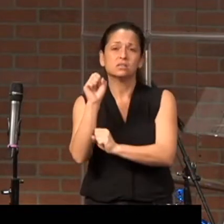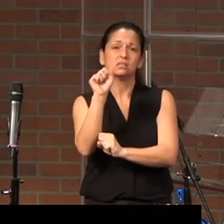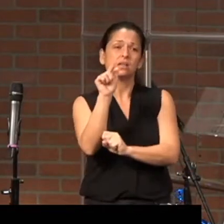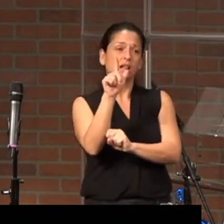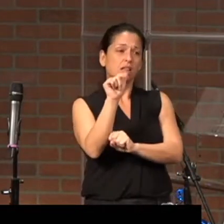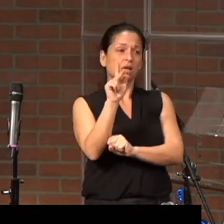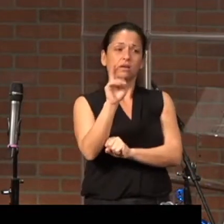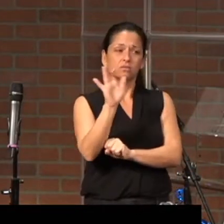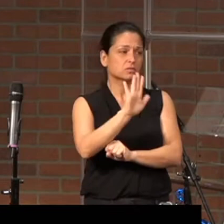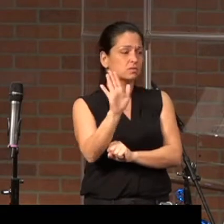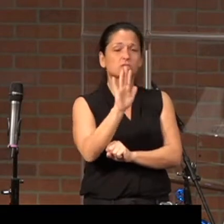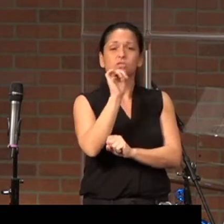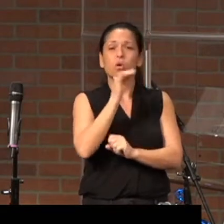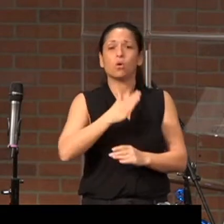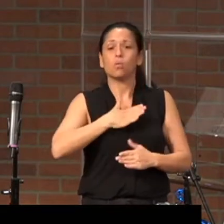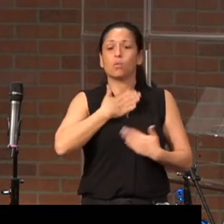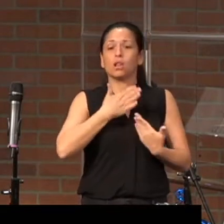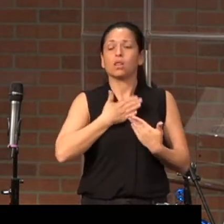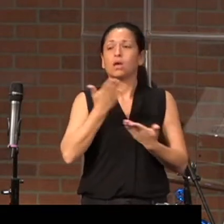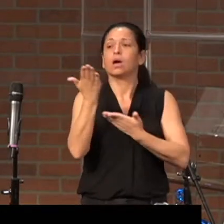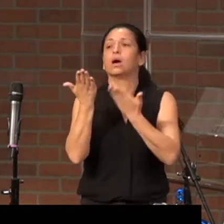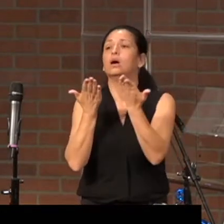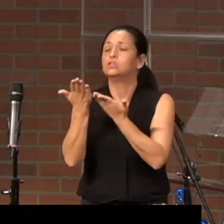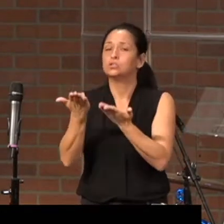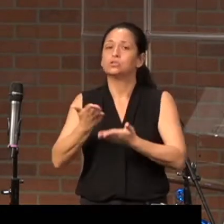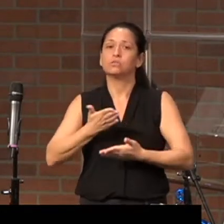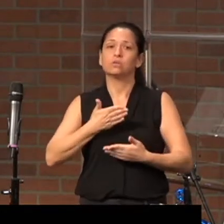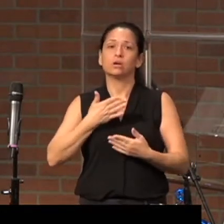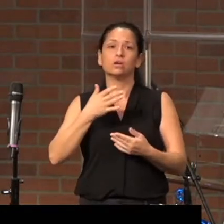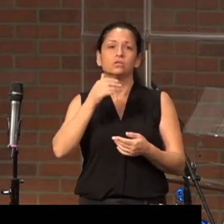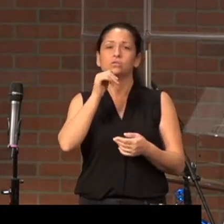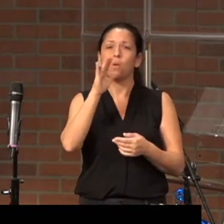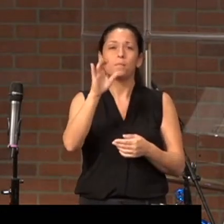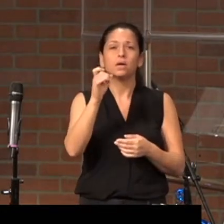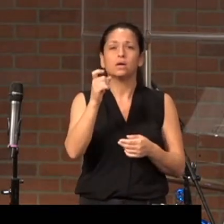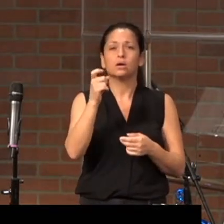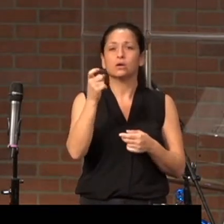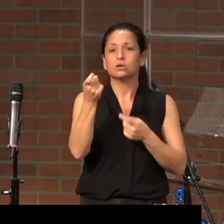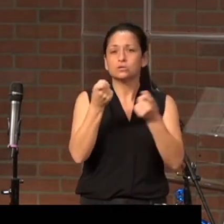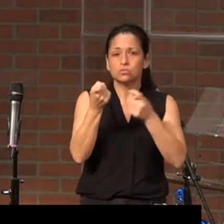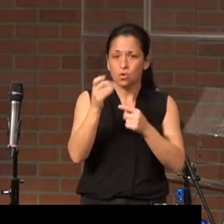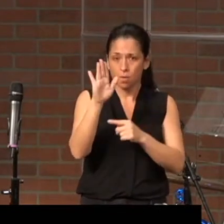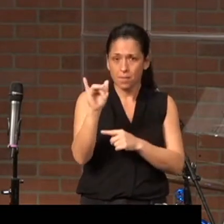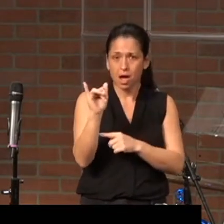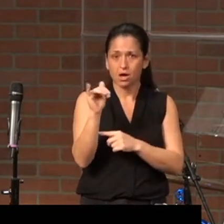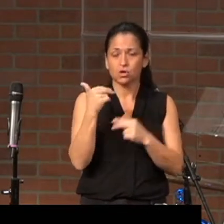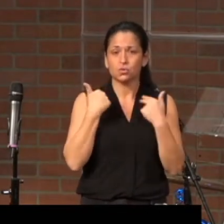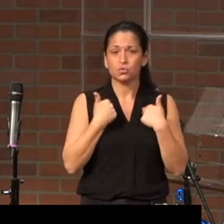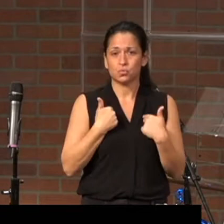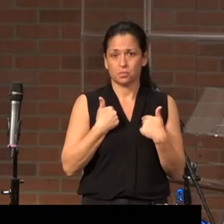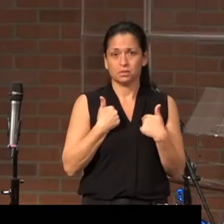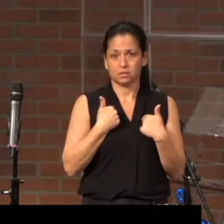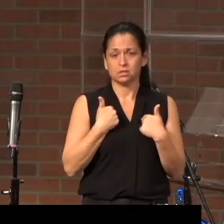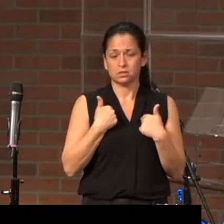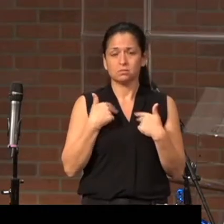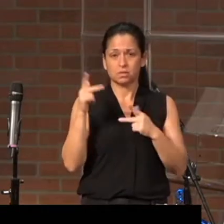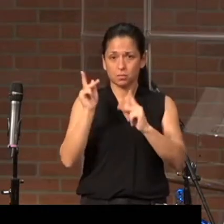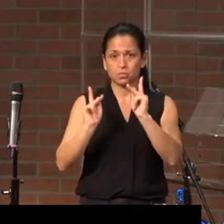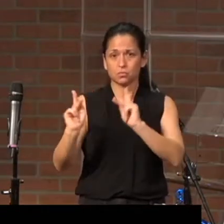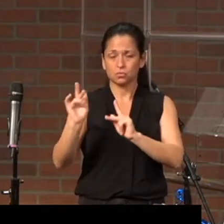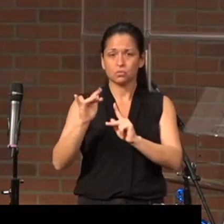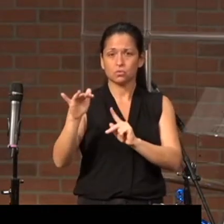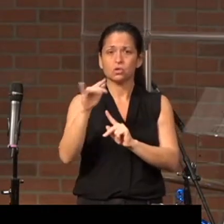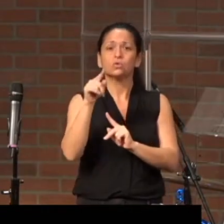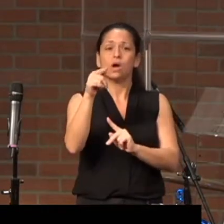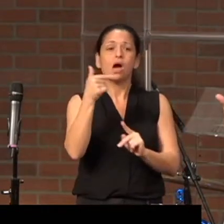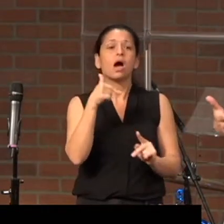Don't become willingly subservient to. Don't be controlled by human beings. You have